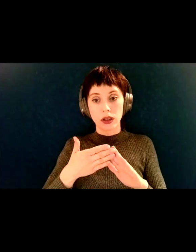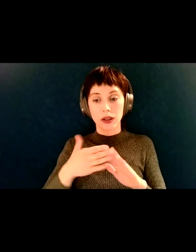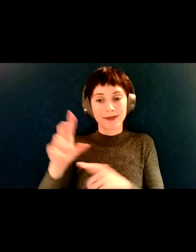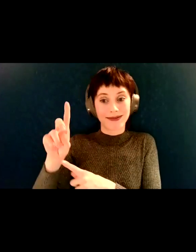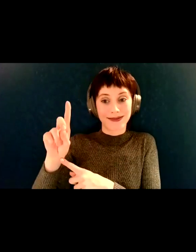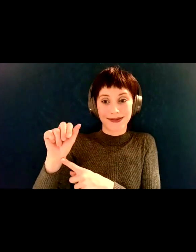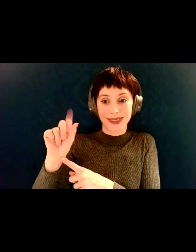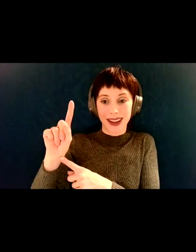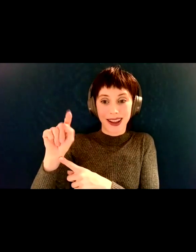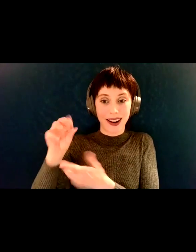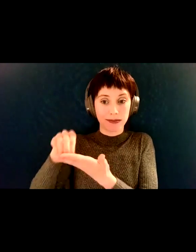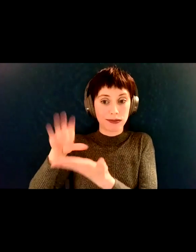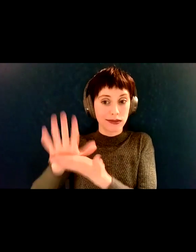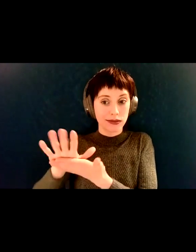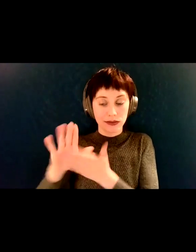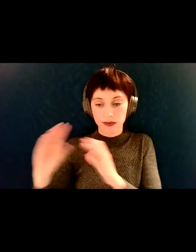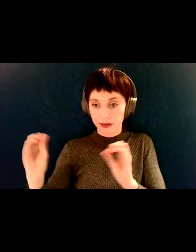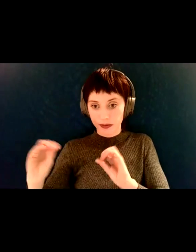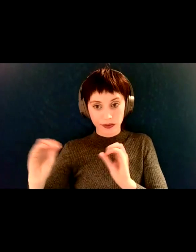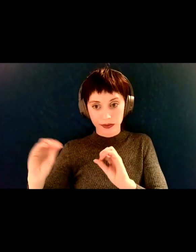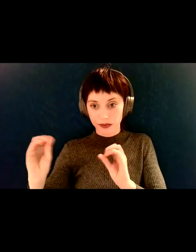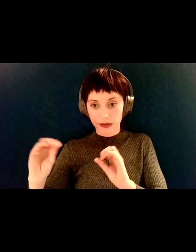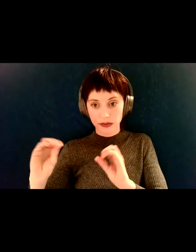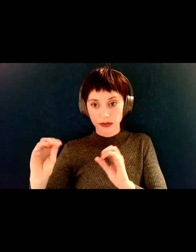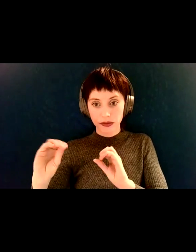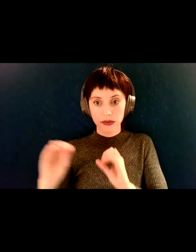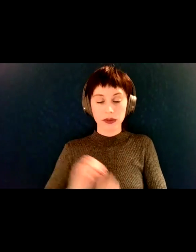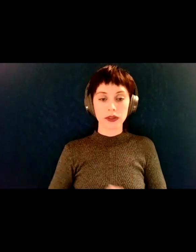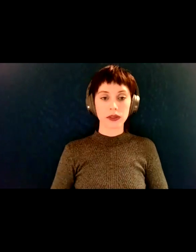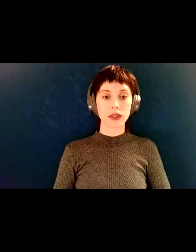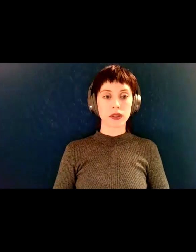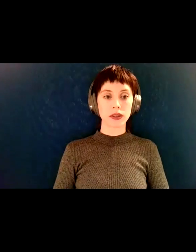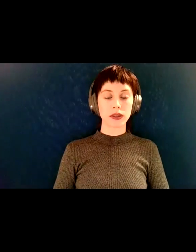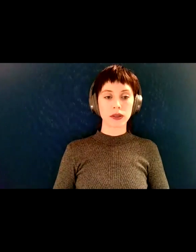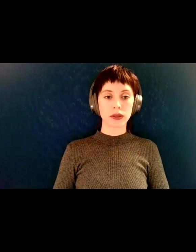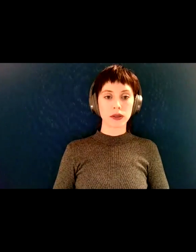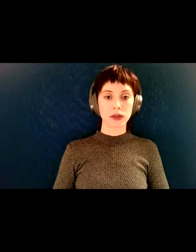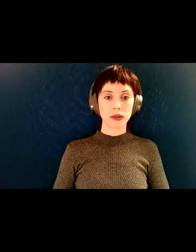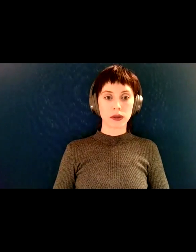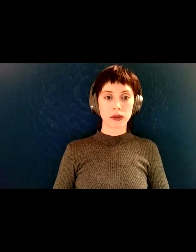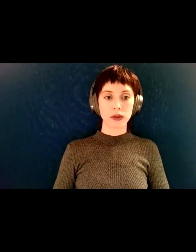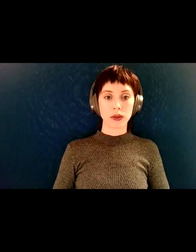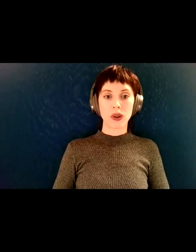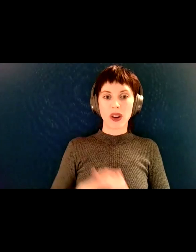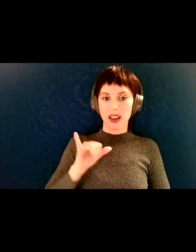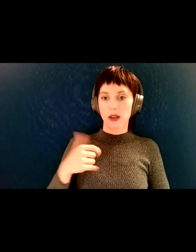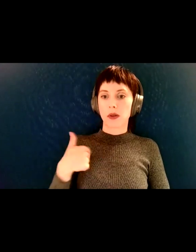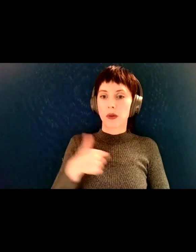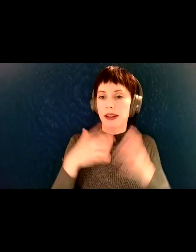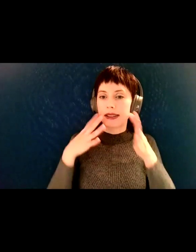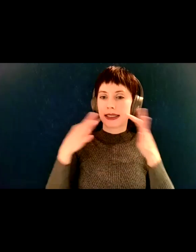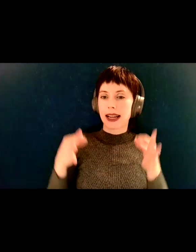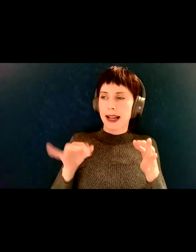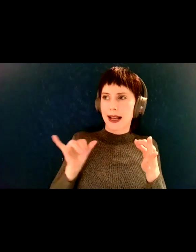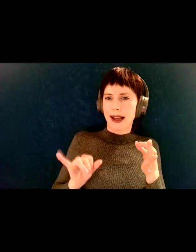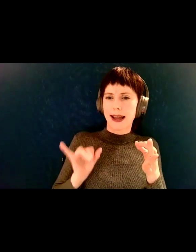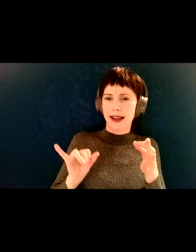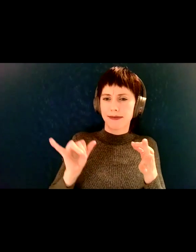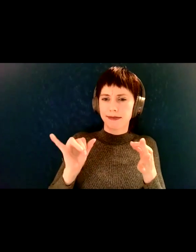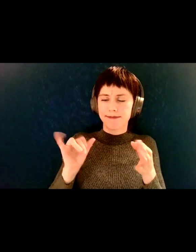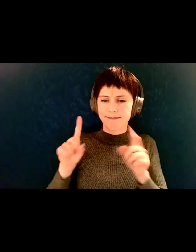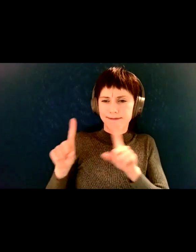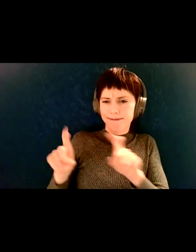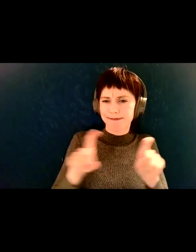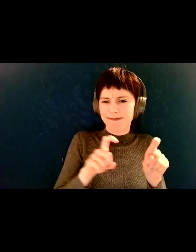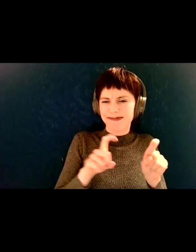we decided to go broad. We decided to go broad. Instead of To.